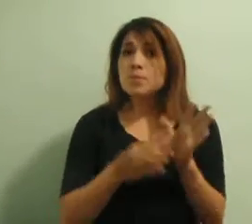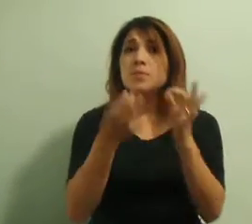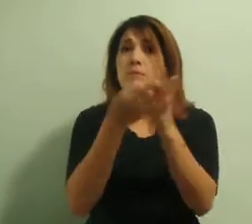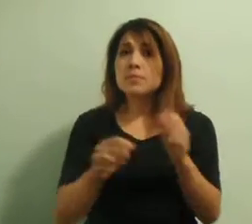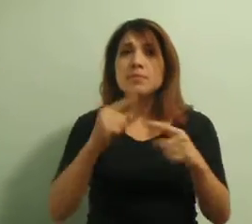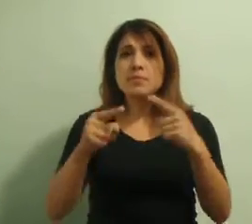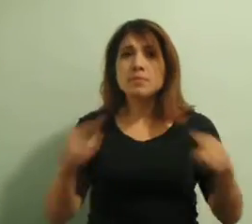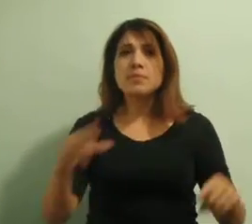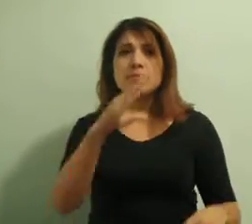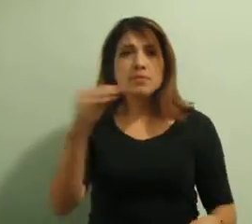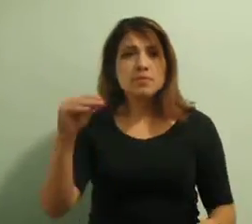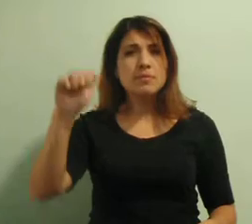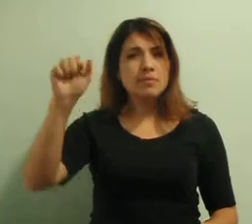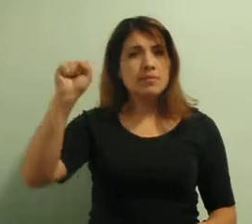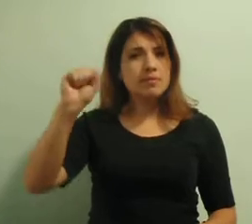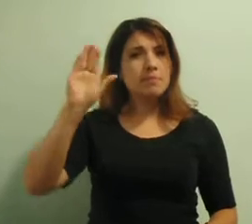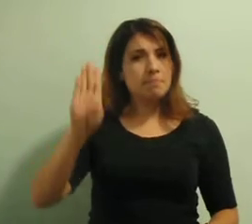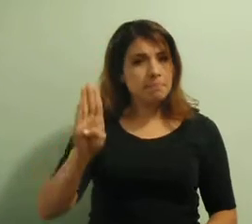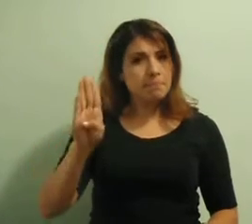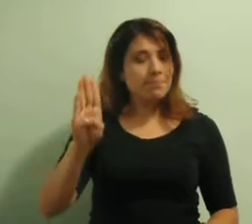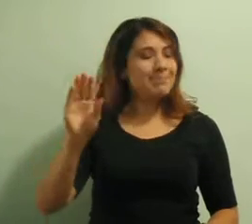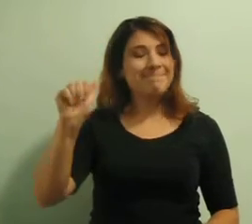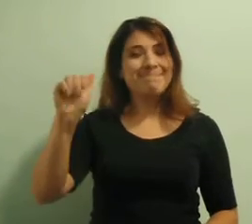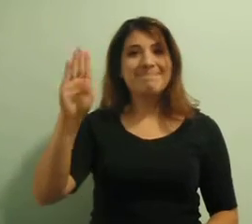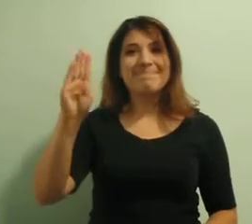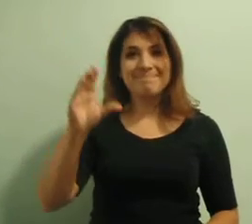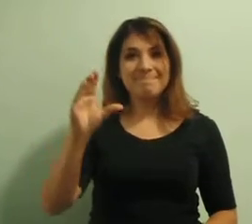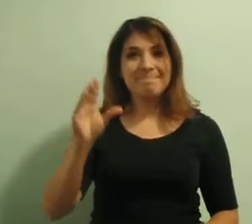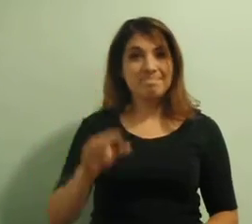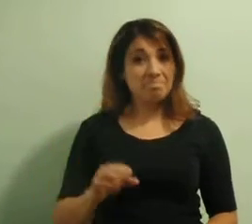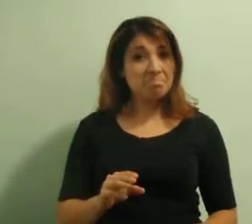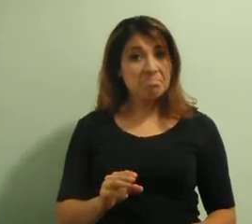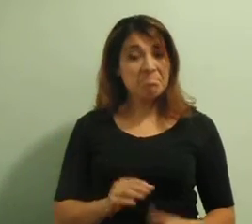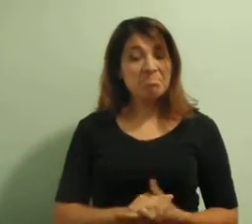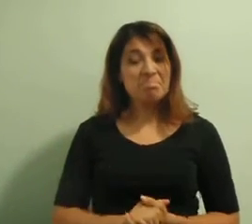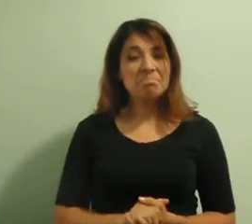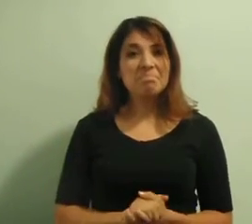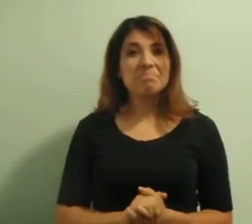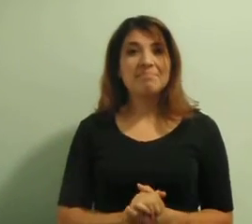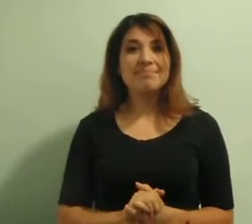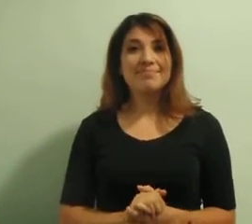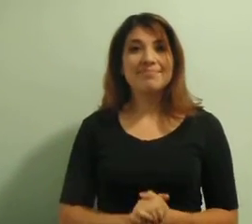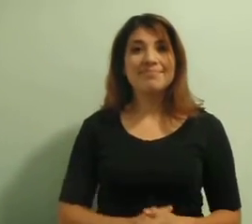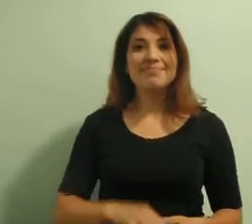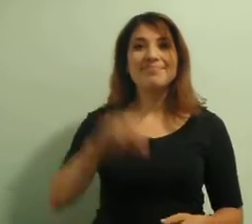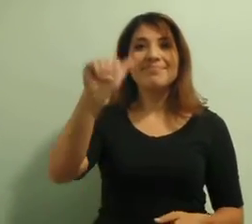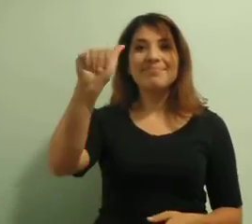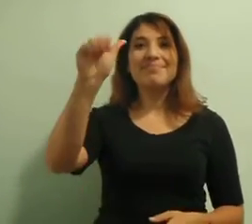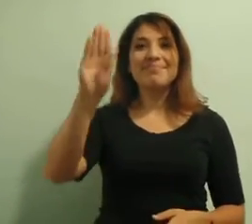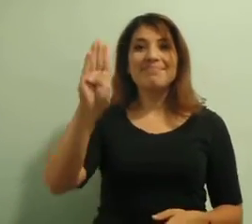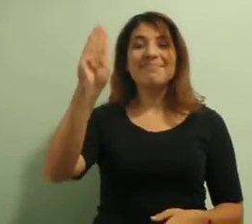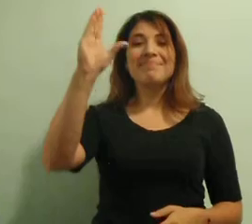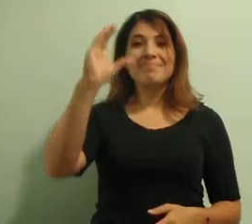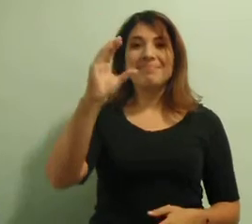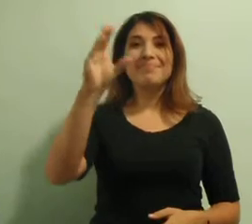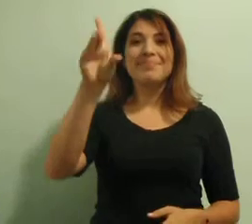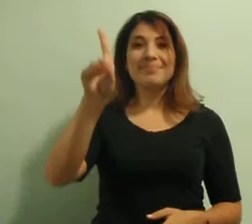Let me just show you a few simple signs that I would be teaching them. I'll start with the ABCs. A, B, C,